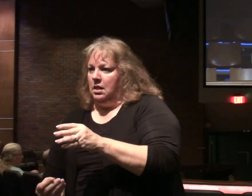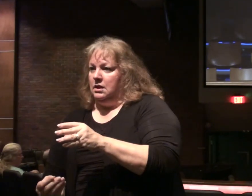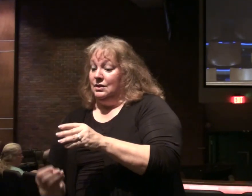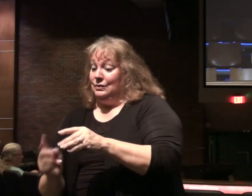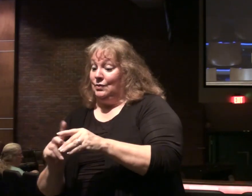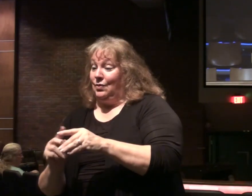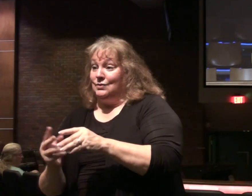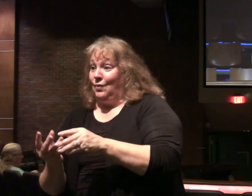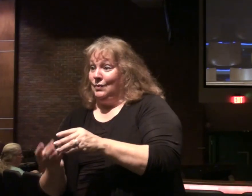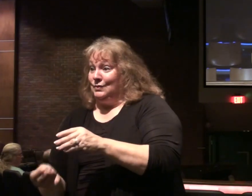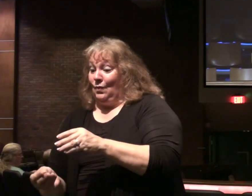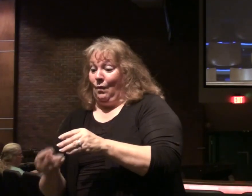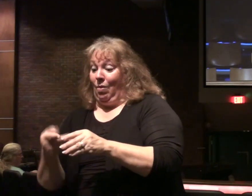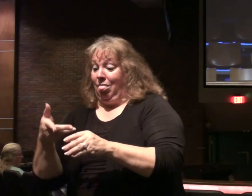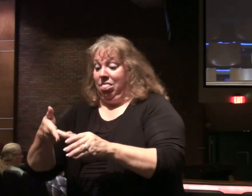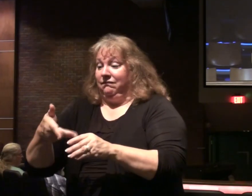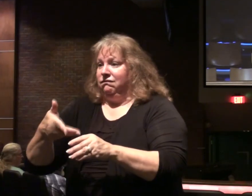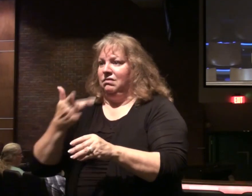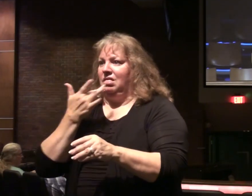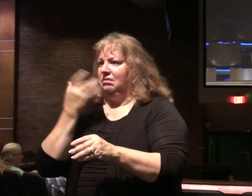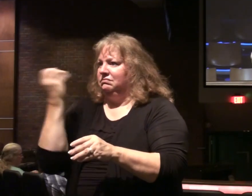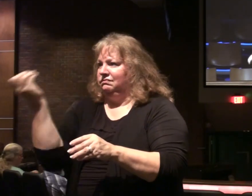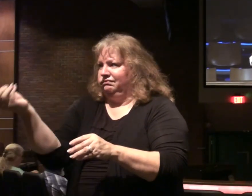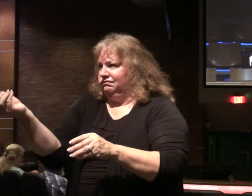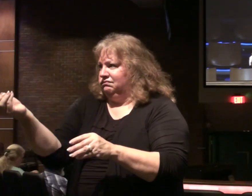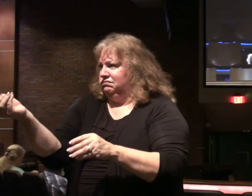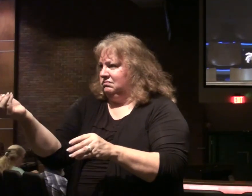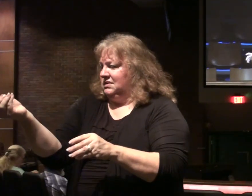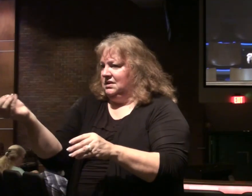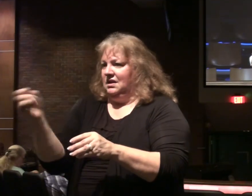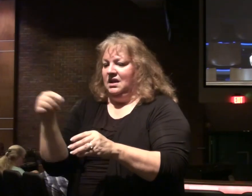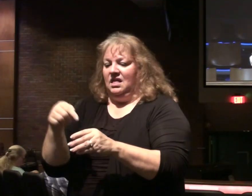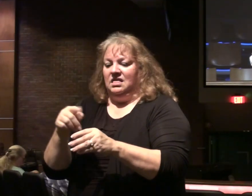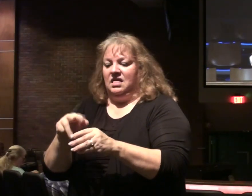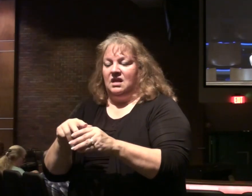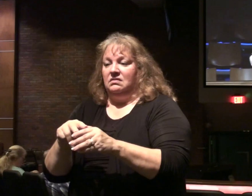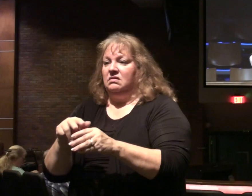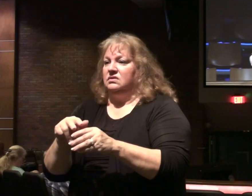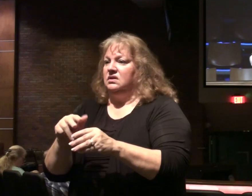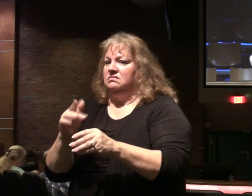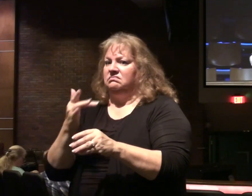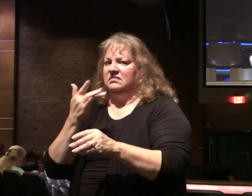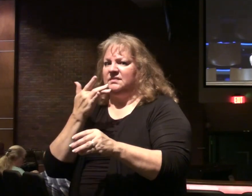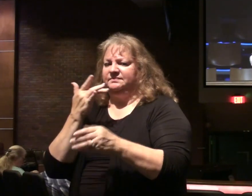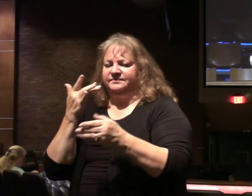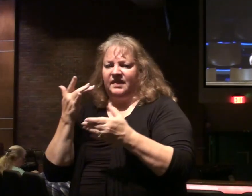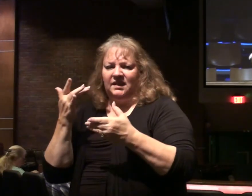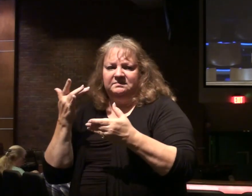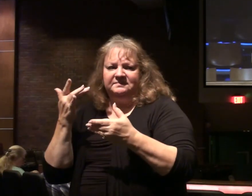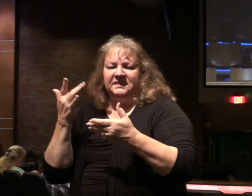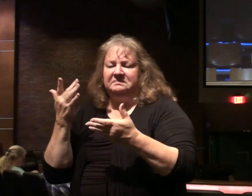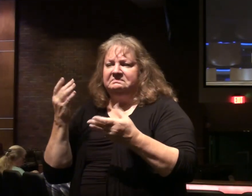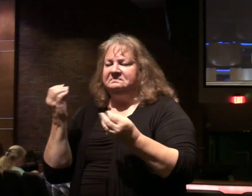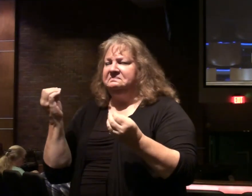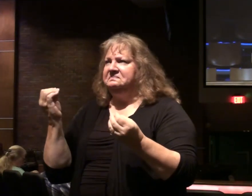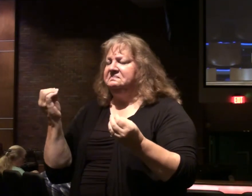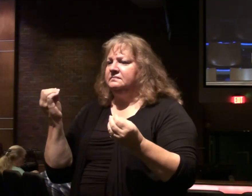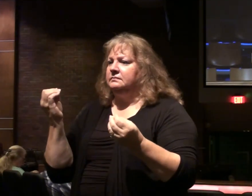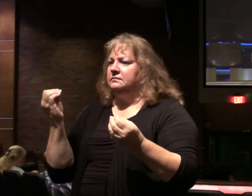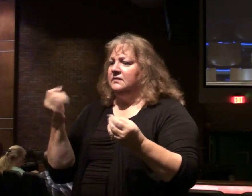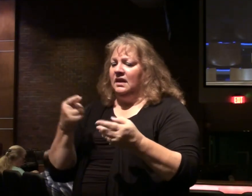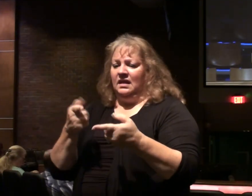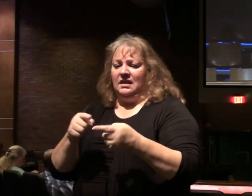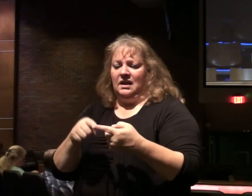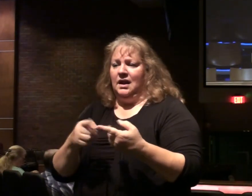salt remaining. So salt, in that day, that salt they used could become tasteless. And if that happens,